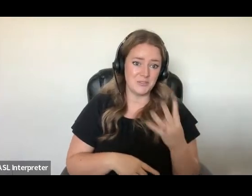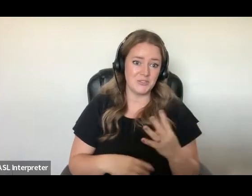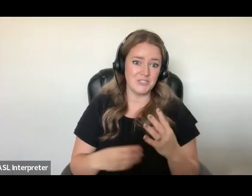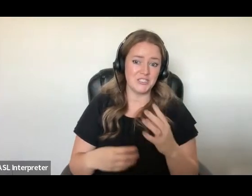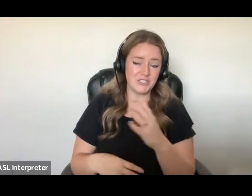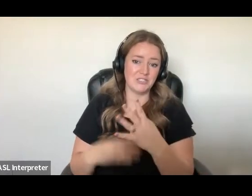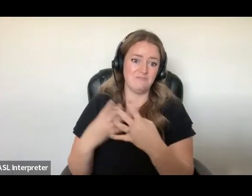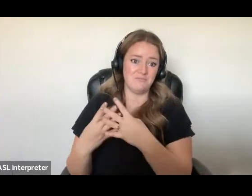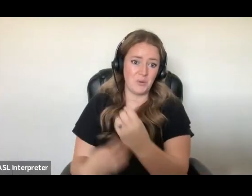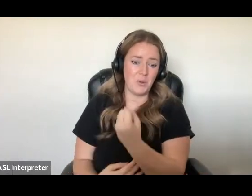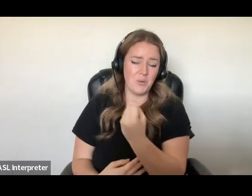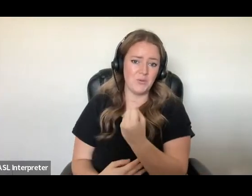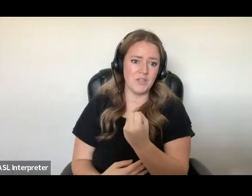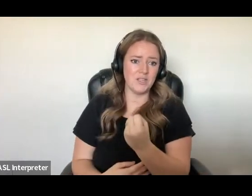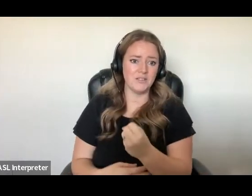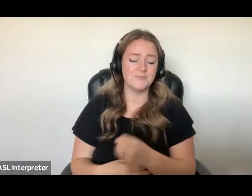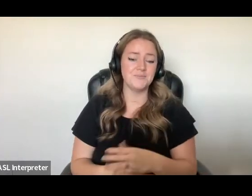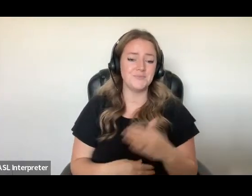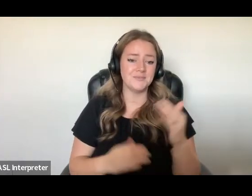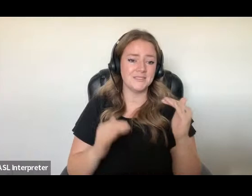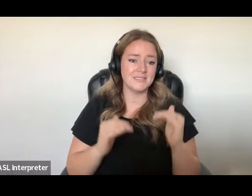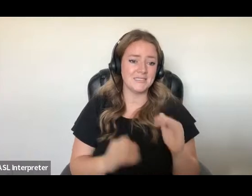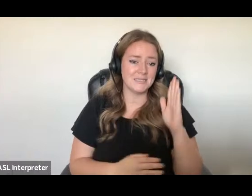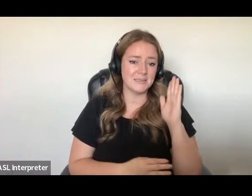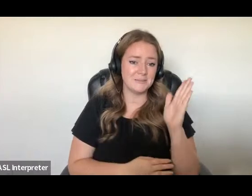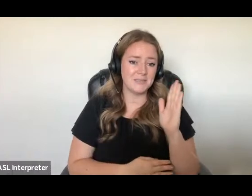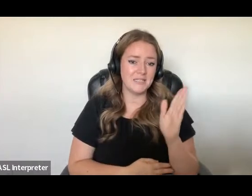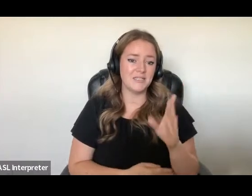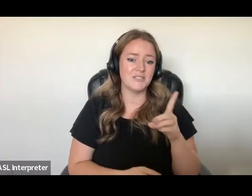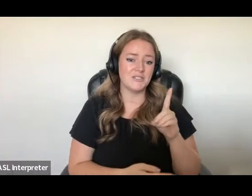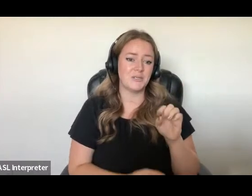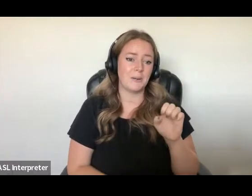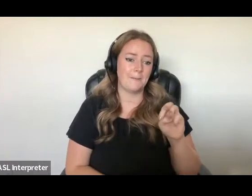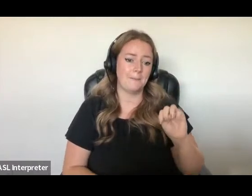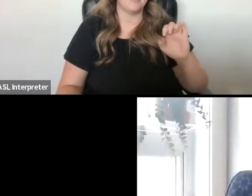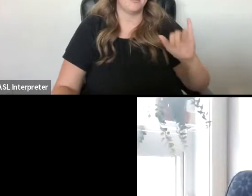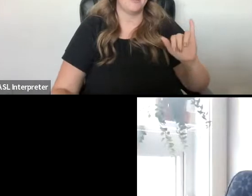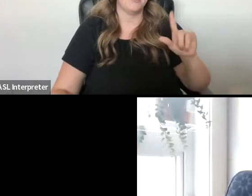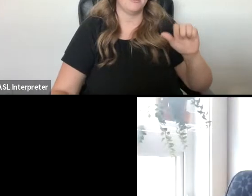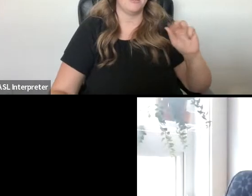across the country. Our next speaker is Dr. Mei-Ling Wiedemeyer.